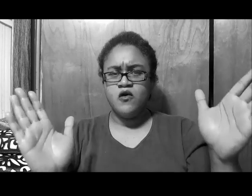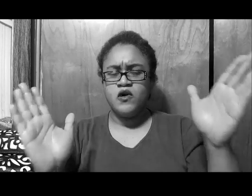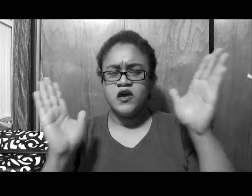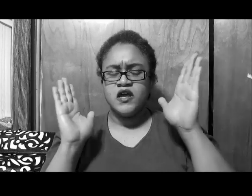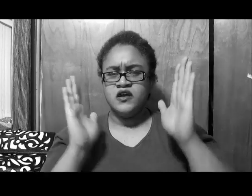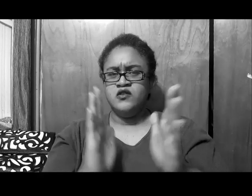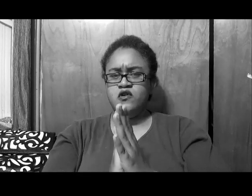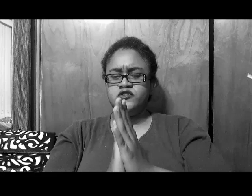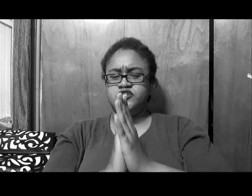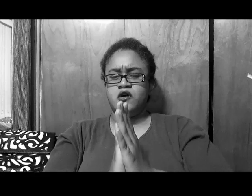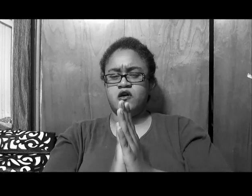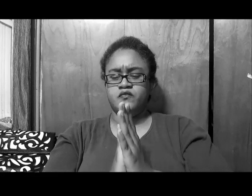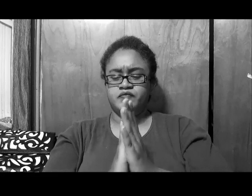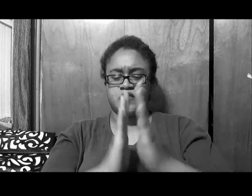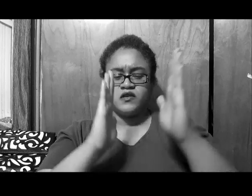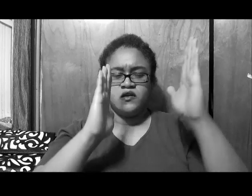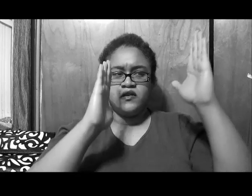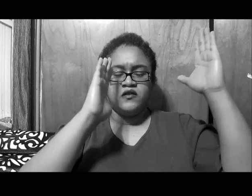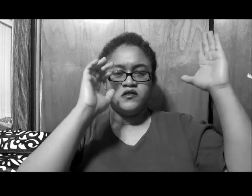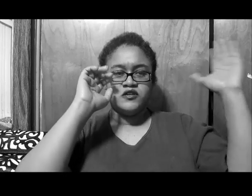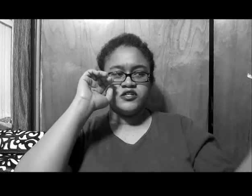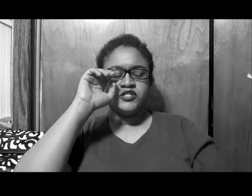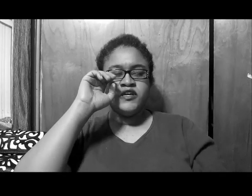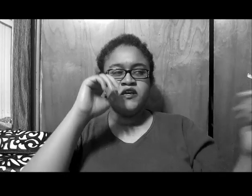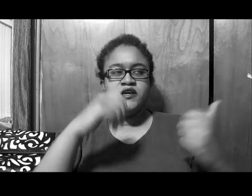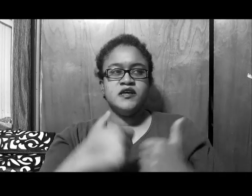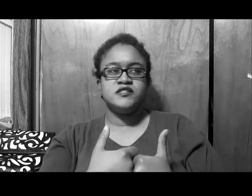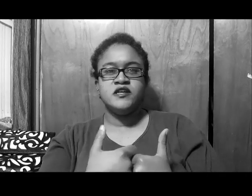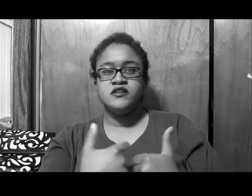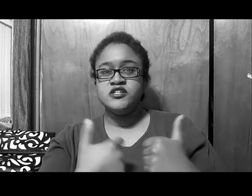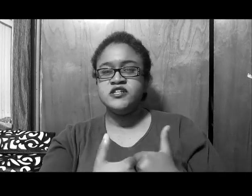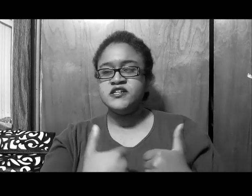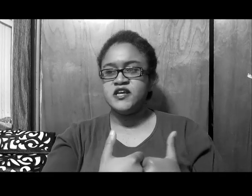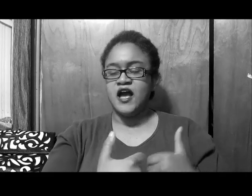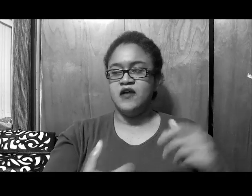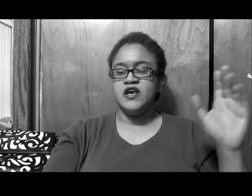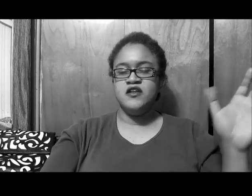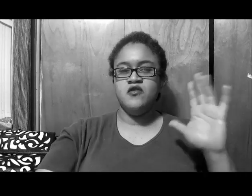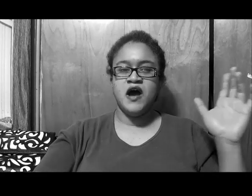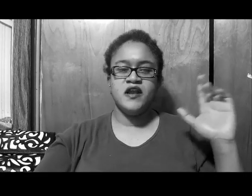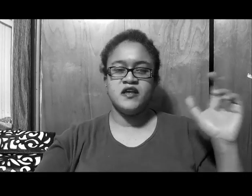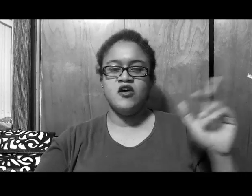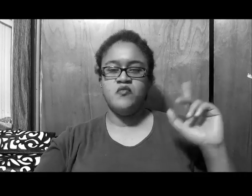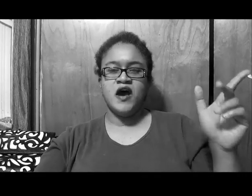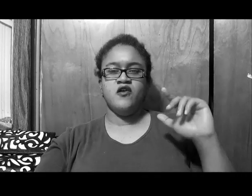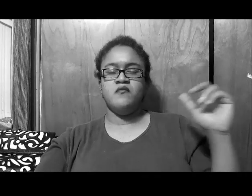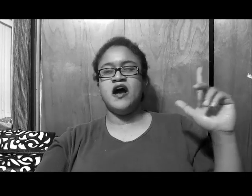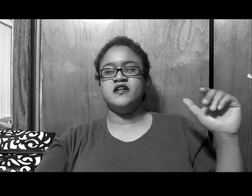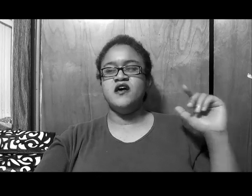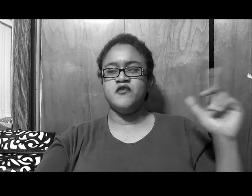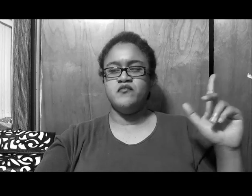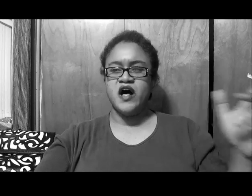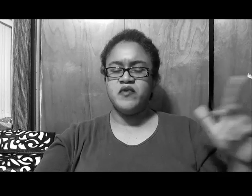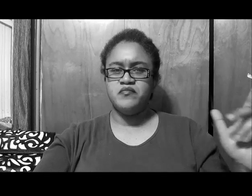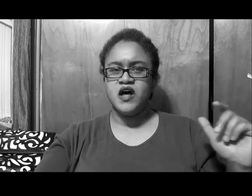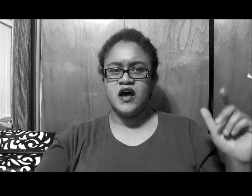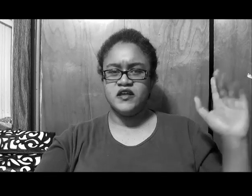so, in other words, y'all, she is sitting, she did say, I made nobody, nobody on my level, blah, blah, blah, and